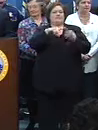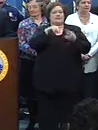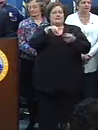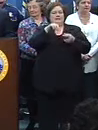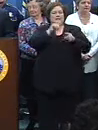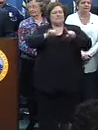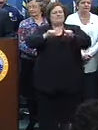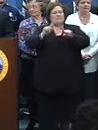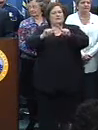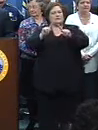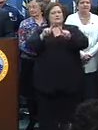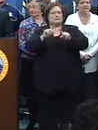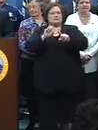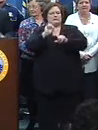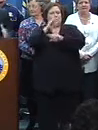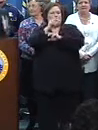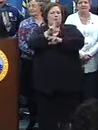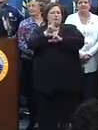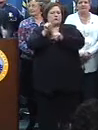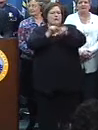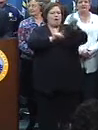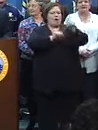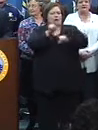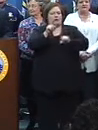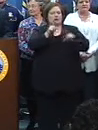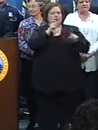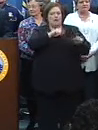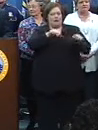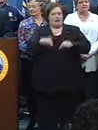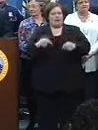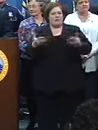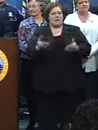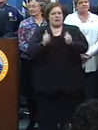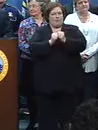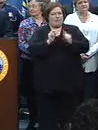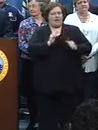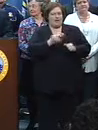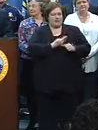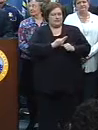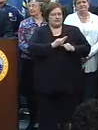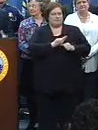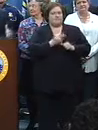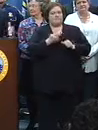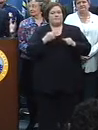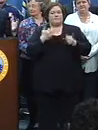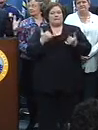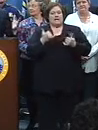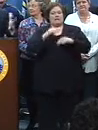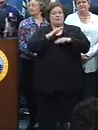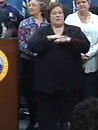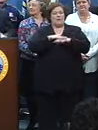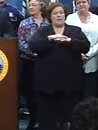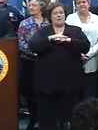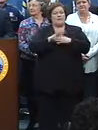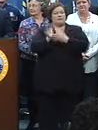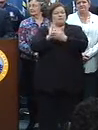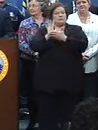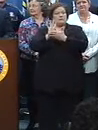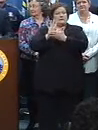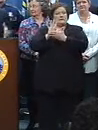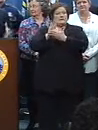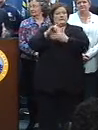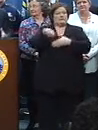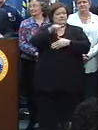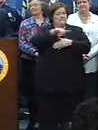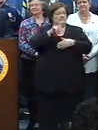just to mention a few. And I would like to just report to you that the first quarter numbers are in on the film industry, and there's a reason why we hosted them,